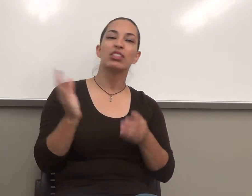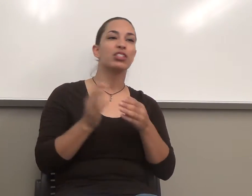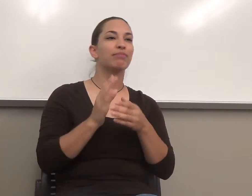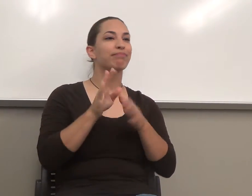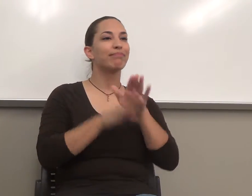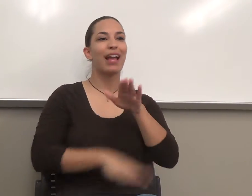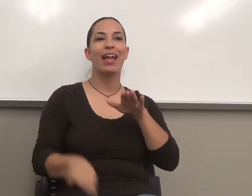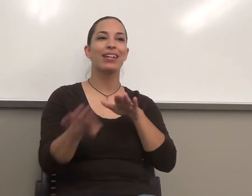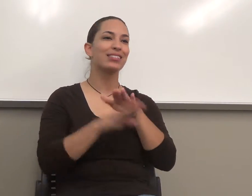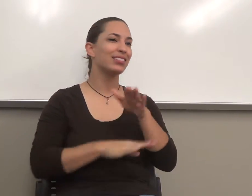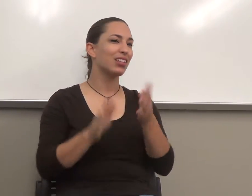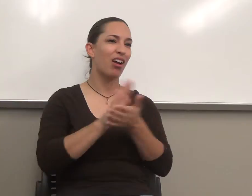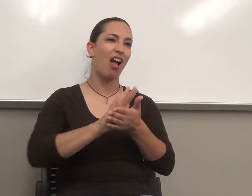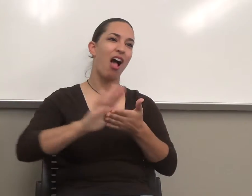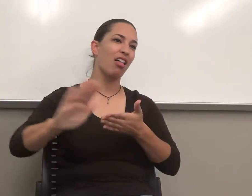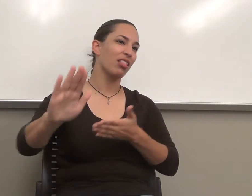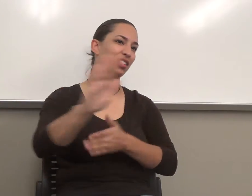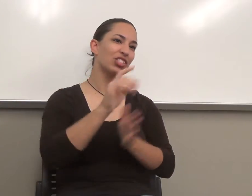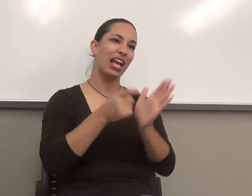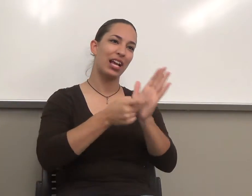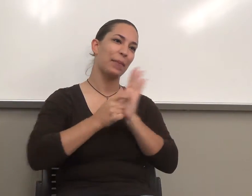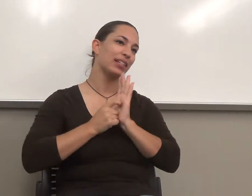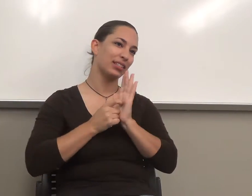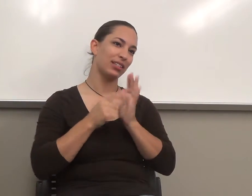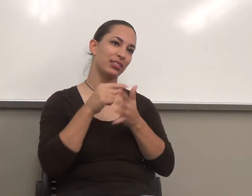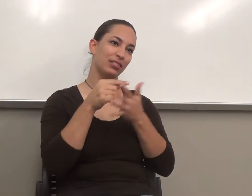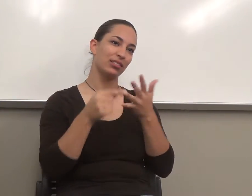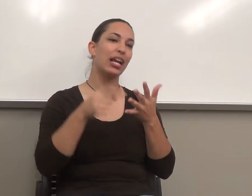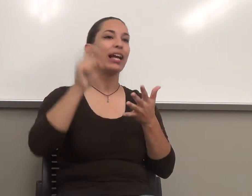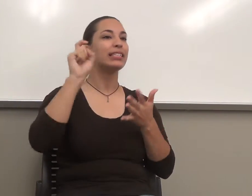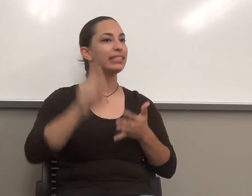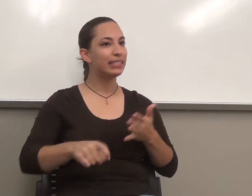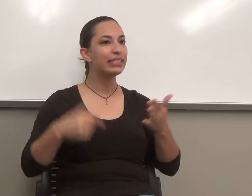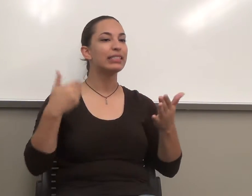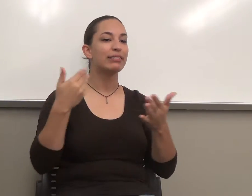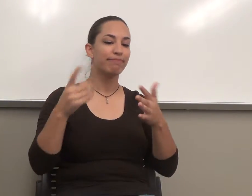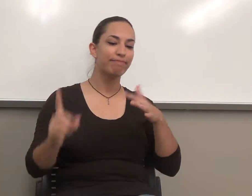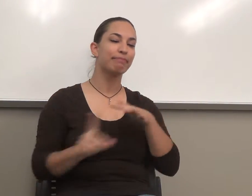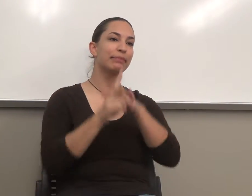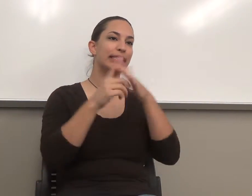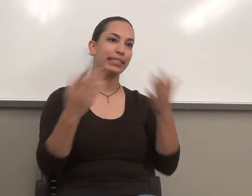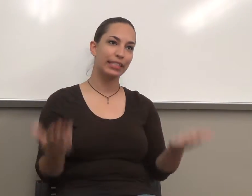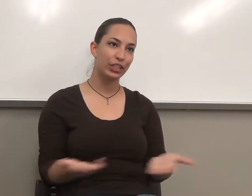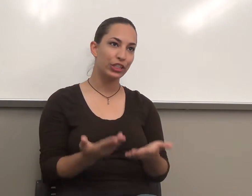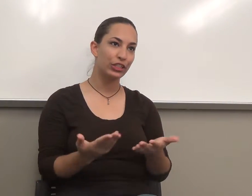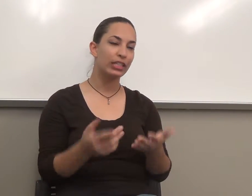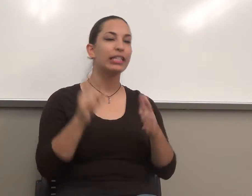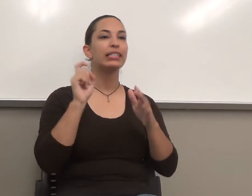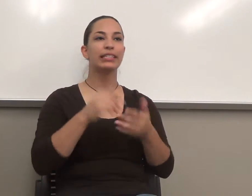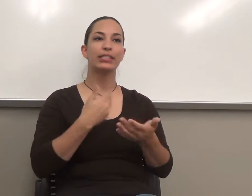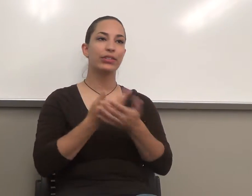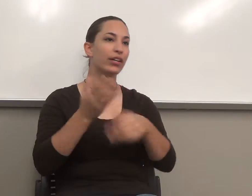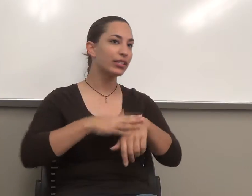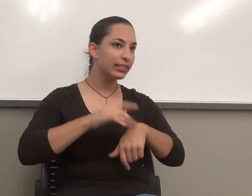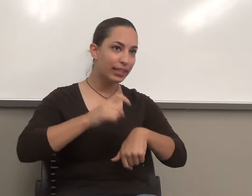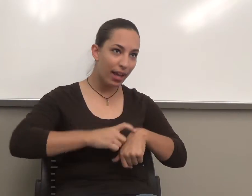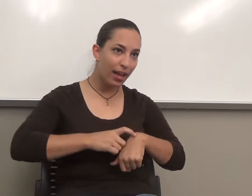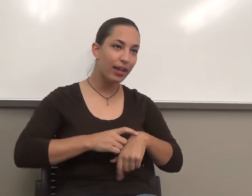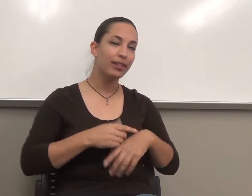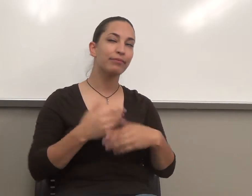expectations. You need to be here. You need to be on time. You need